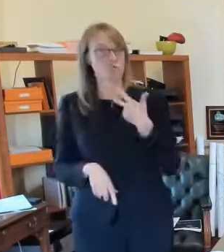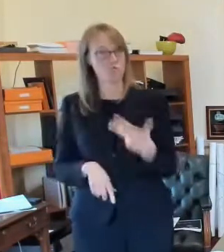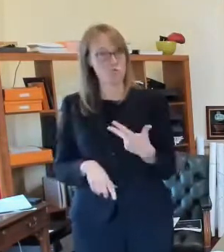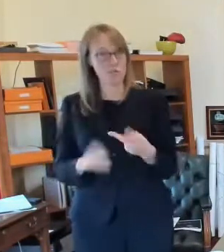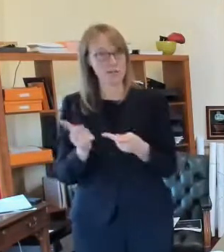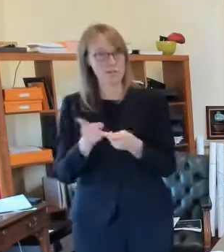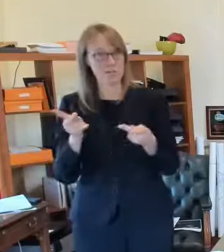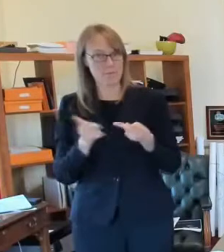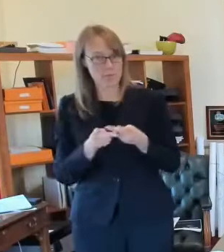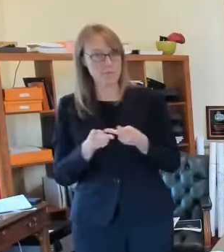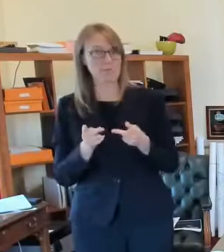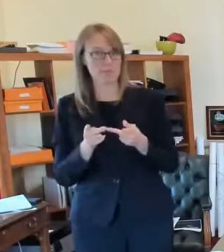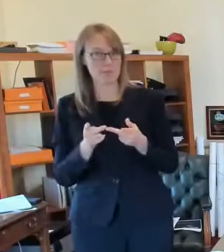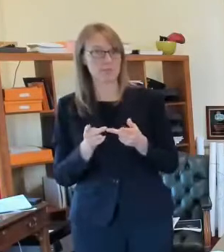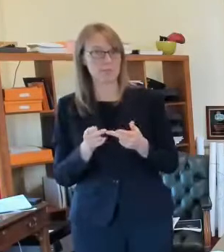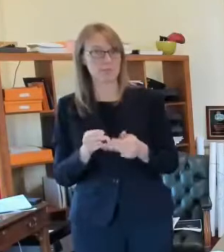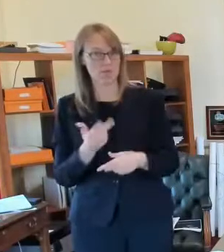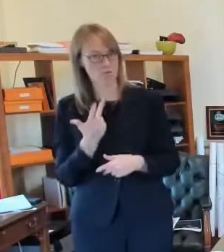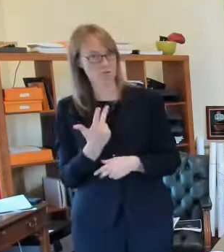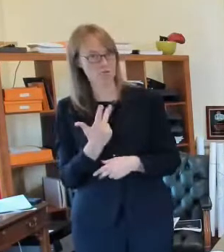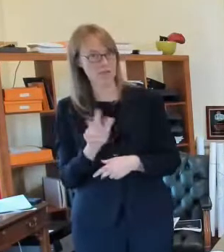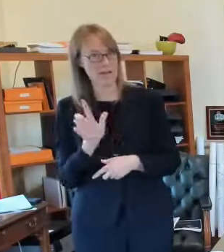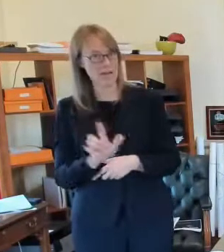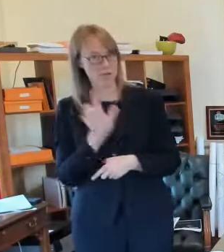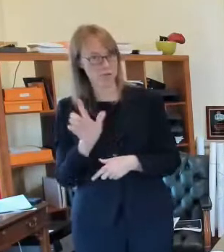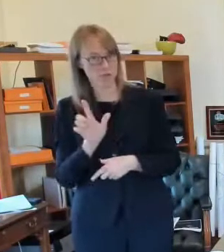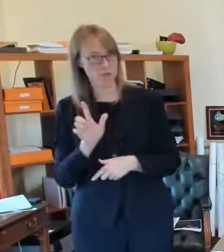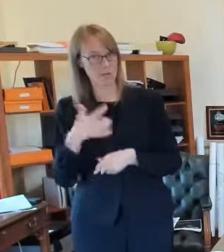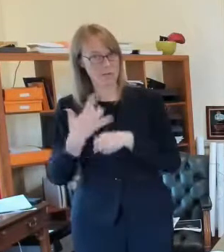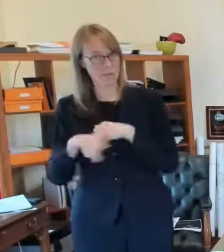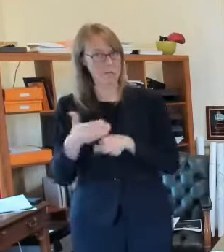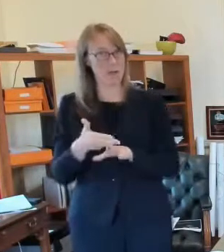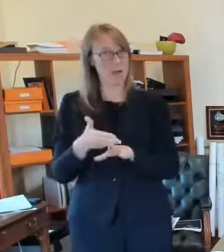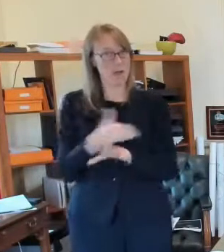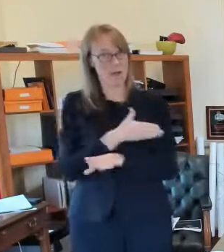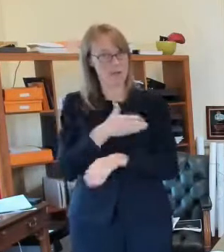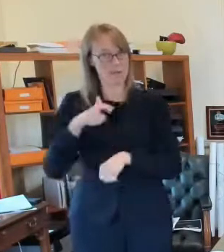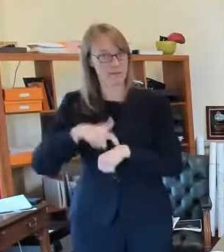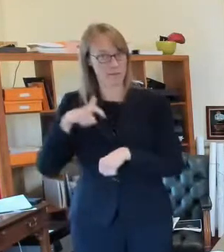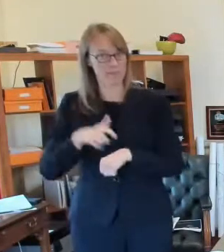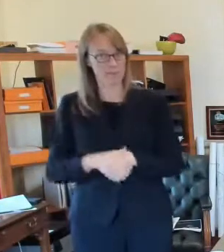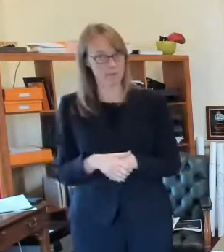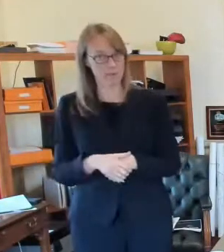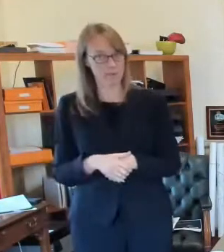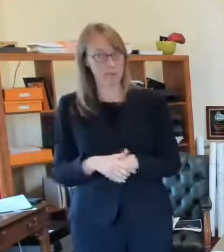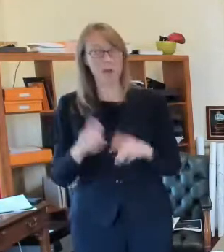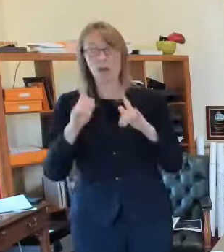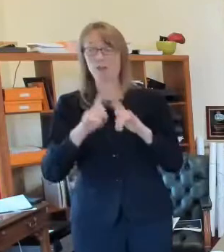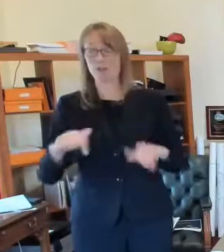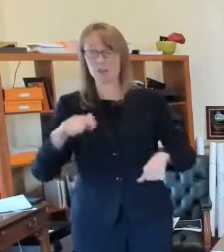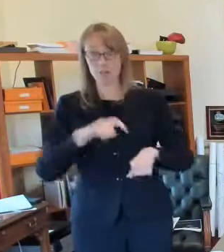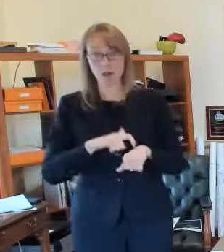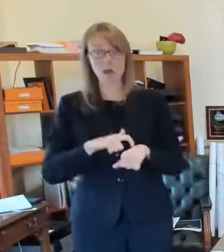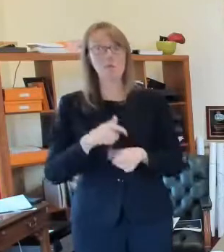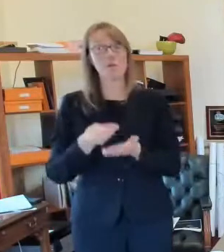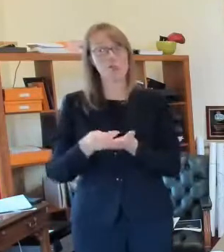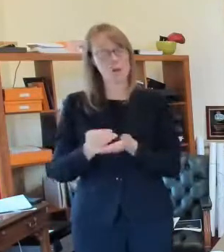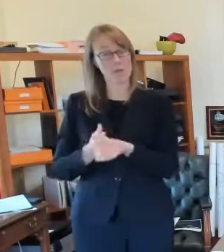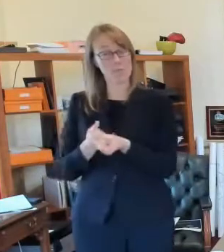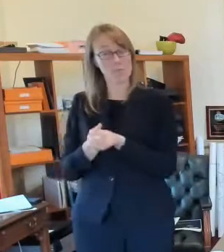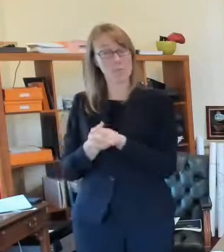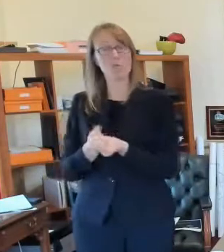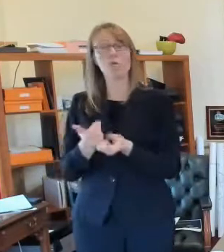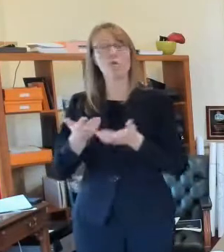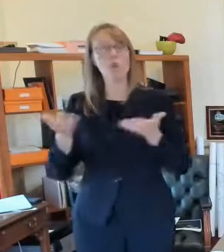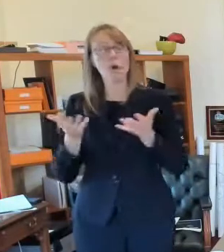um and also so that the election board can do some mailings to inform people about the new